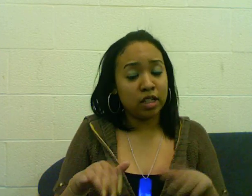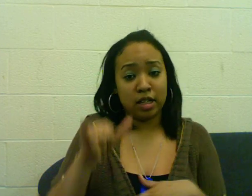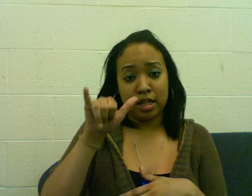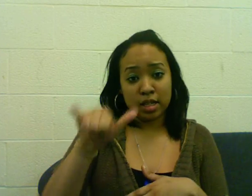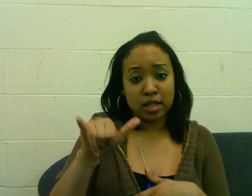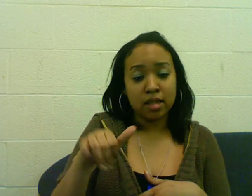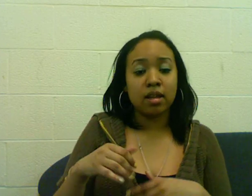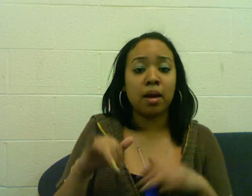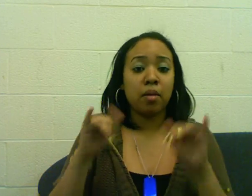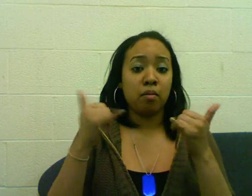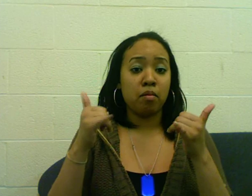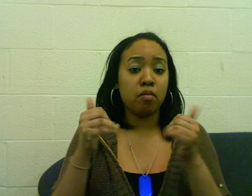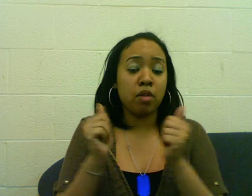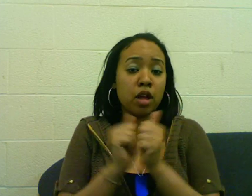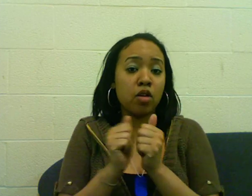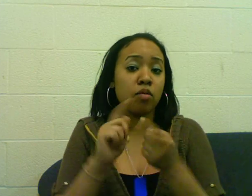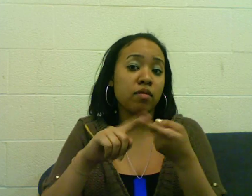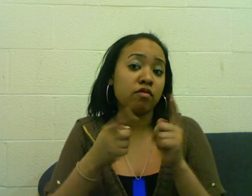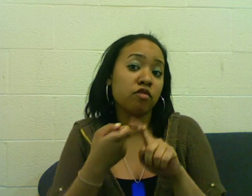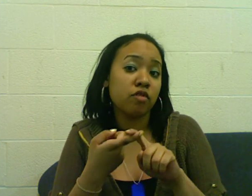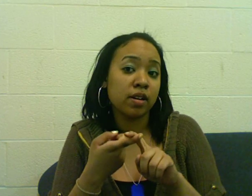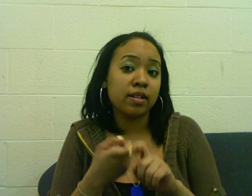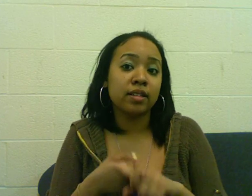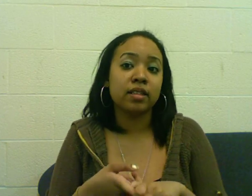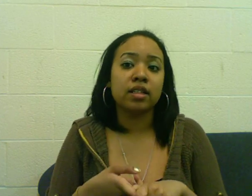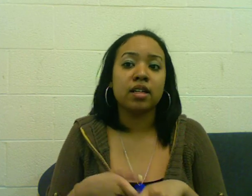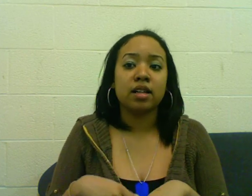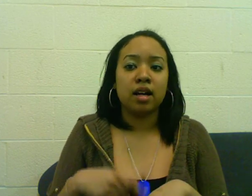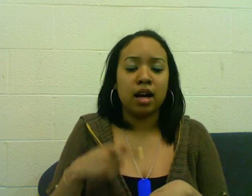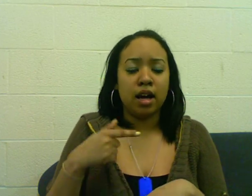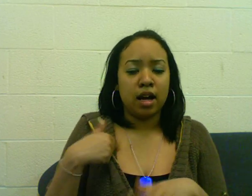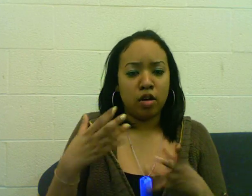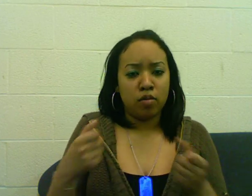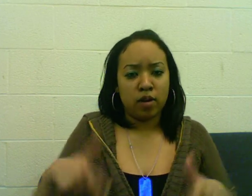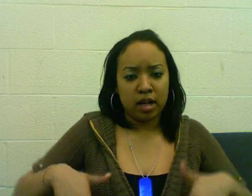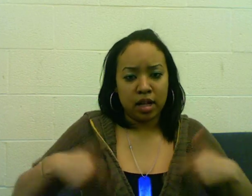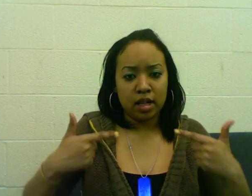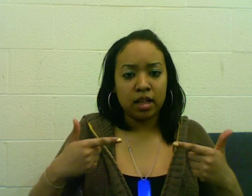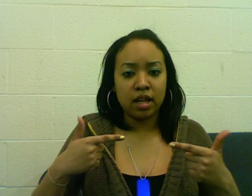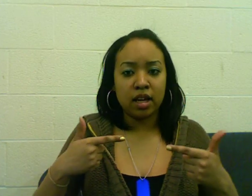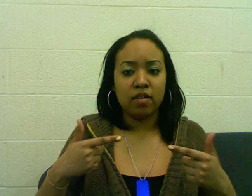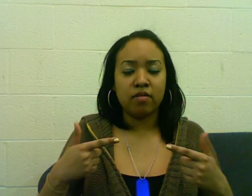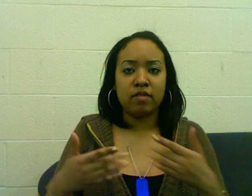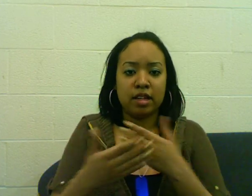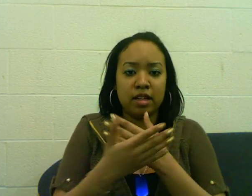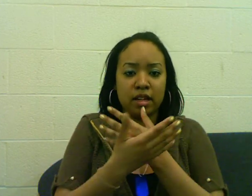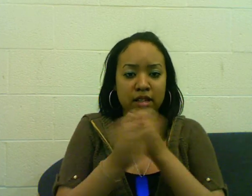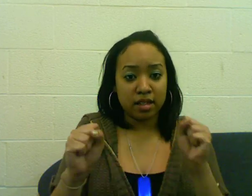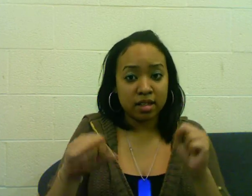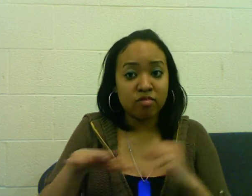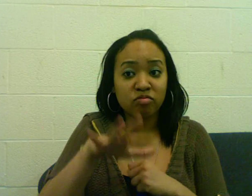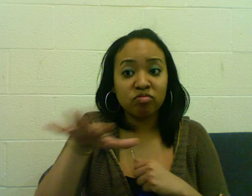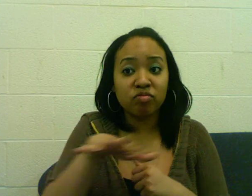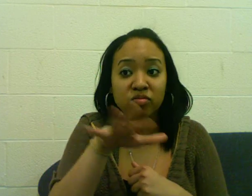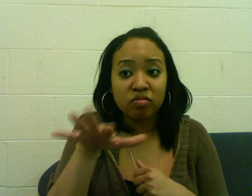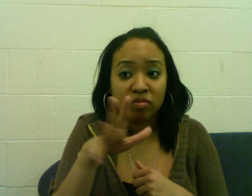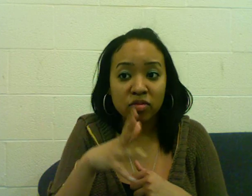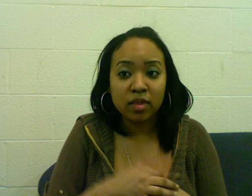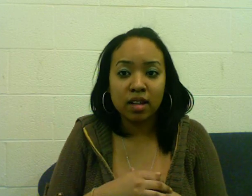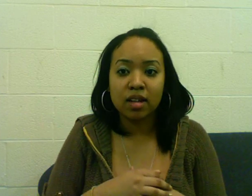know. It means this. Ew. No, I'm not handblasted. It's just a dance